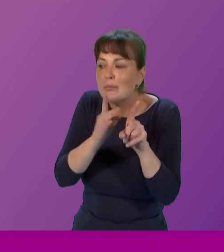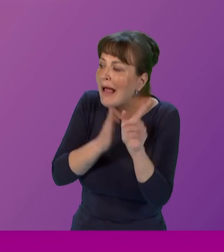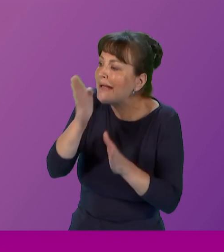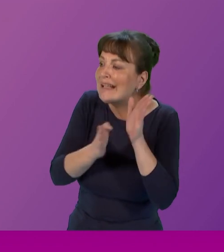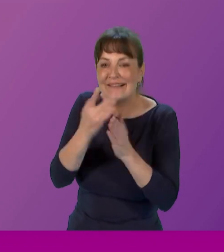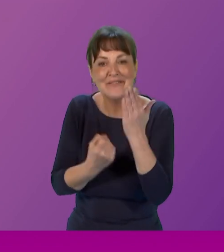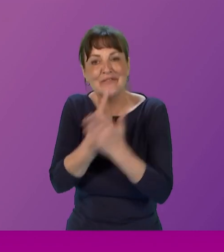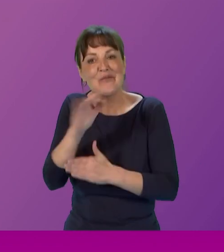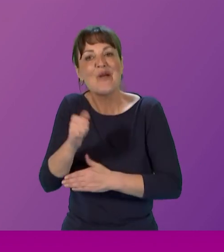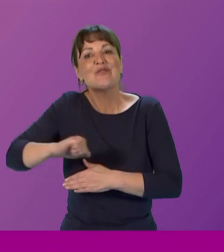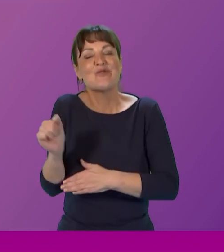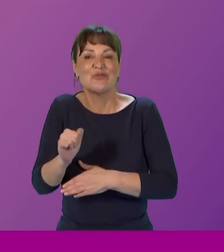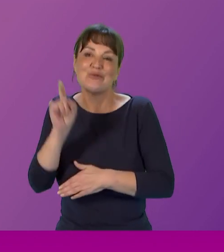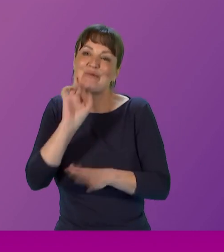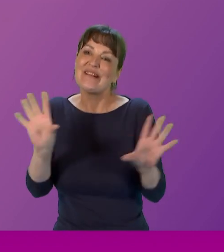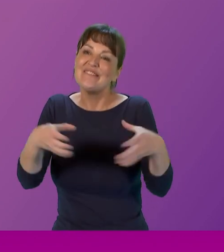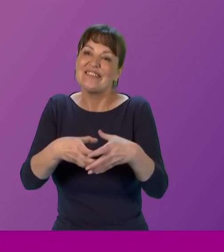as this with the scottish women's